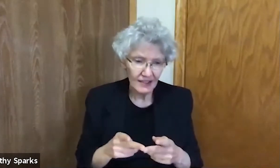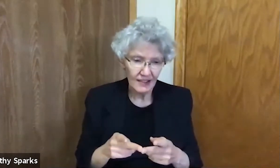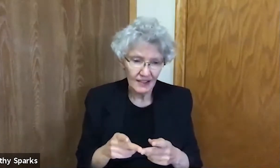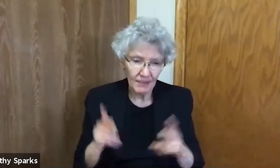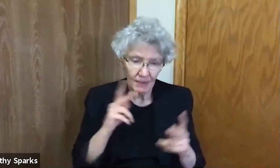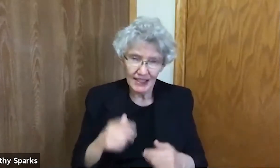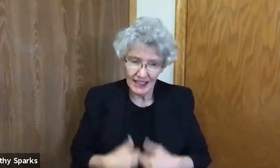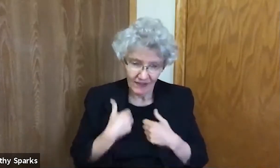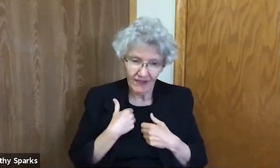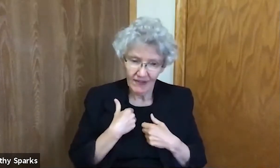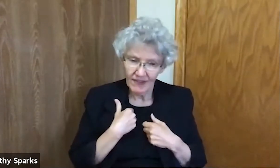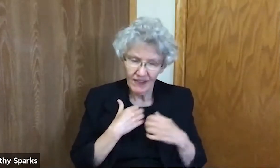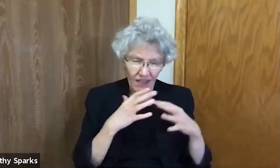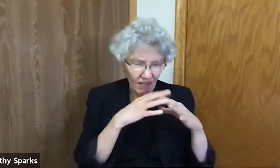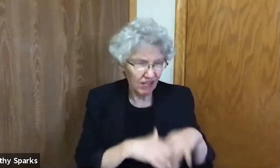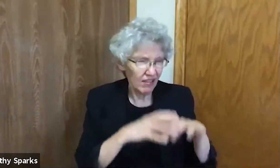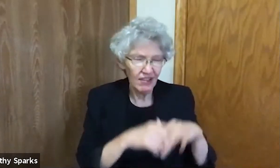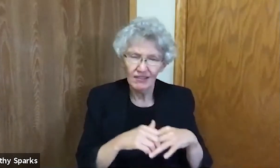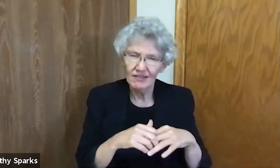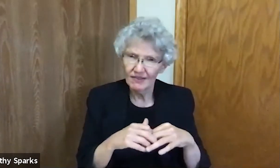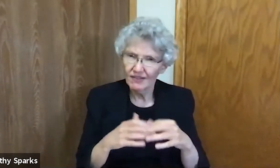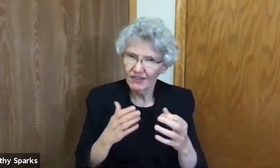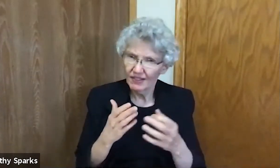For the places and people torn apart by violence.